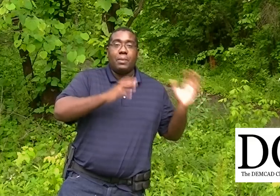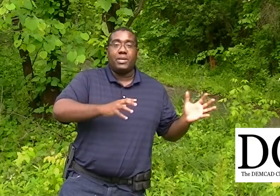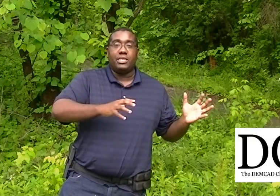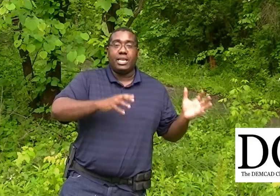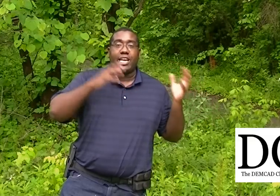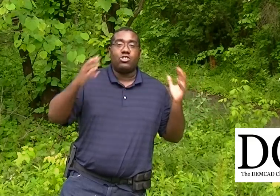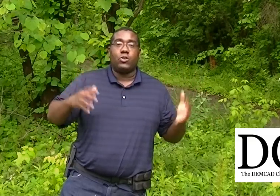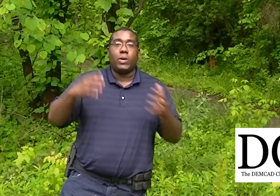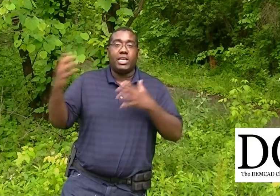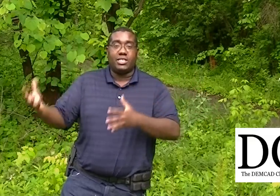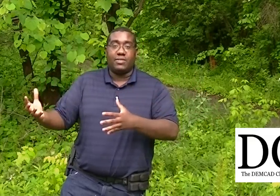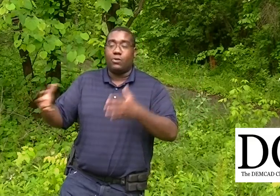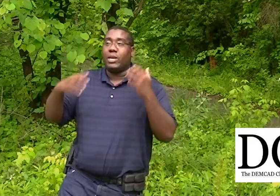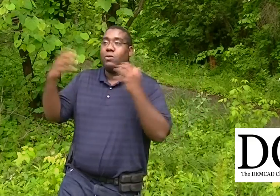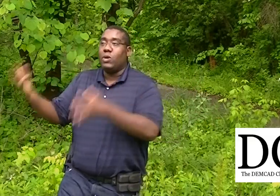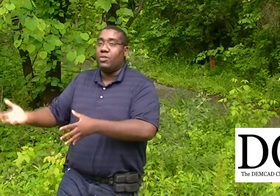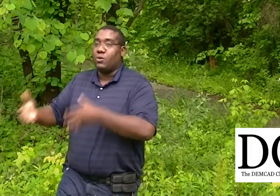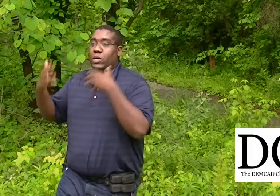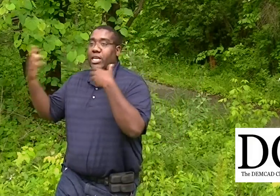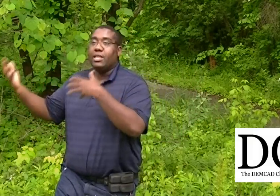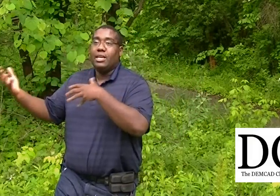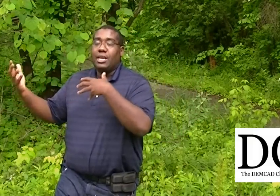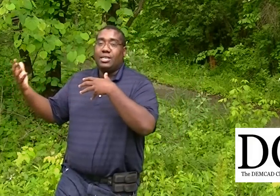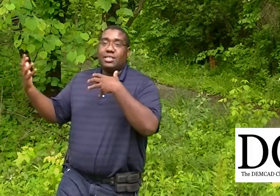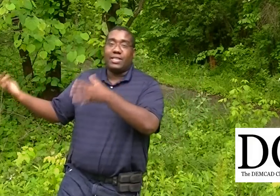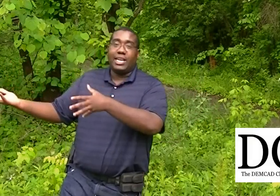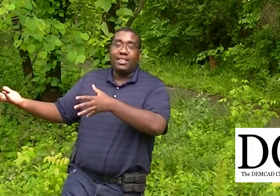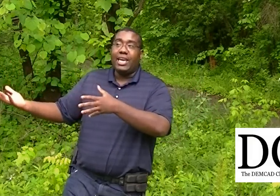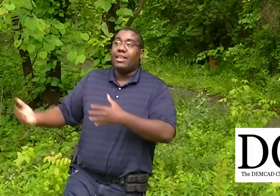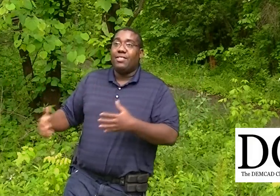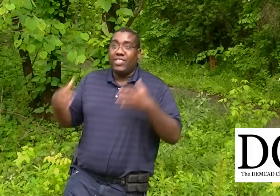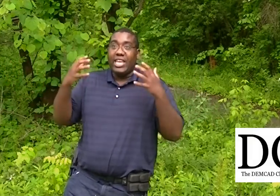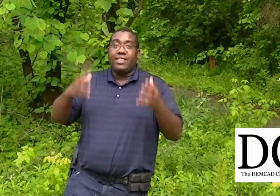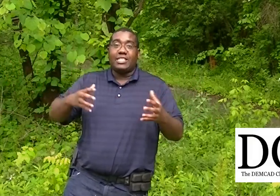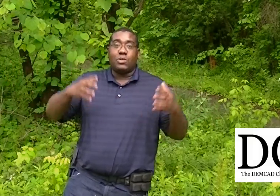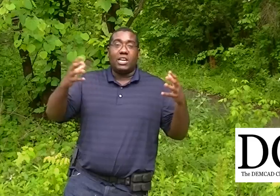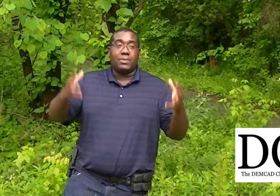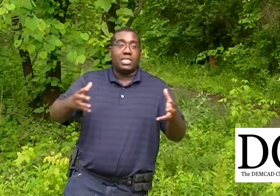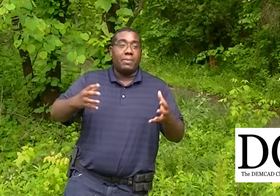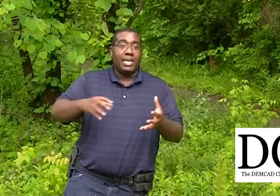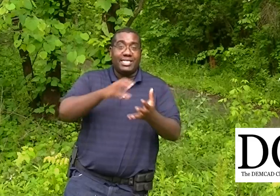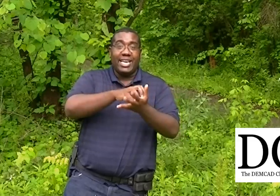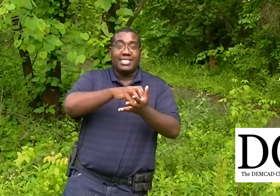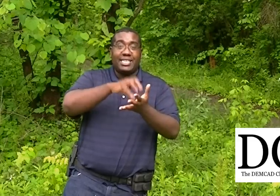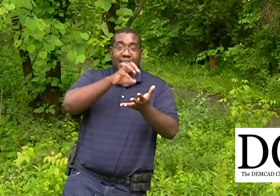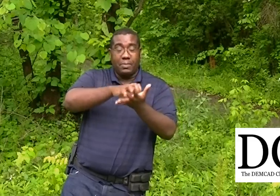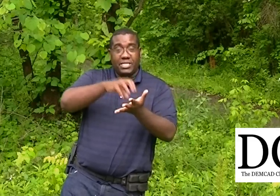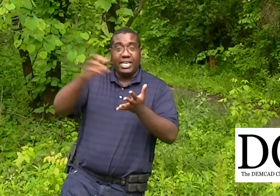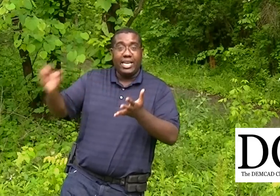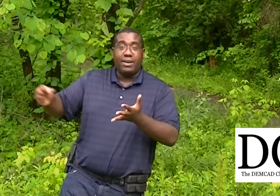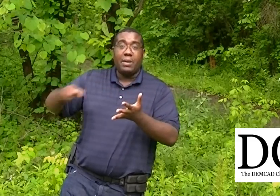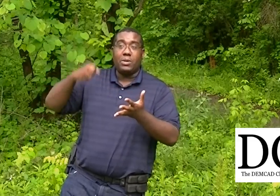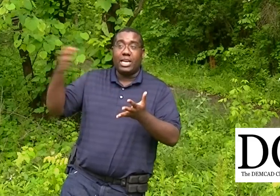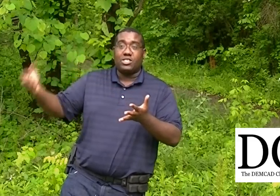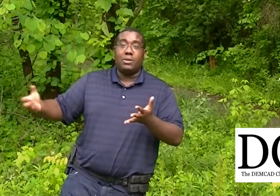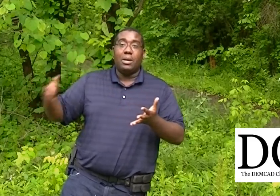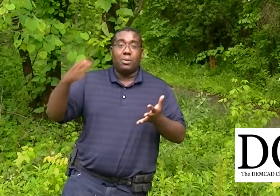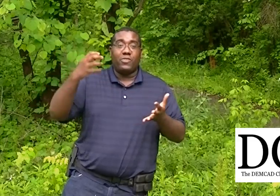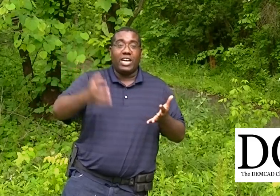companies actually creating something, creating wealth and creating something out of that. Then that's when governments come in and tax that and take a piece of that and they're able to actually provide